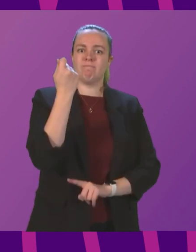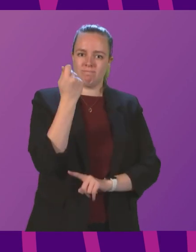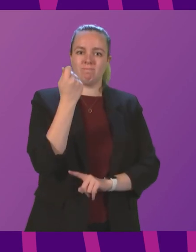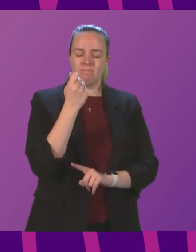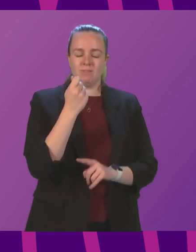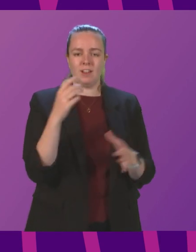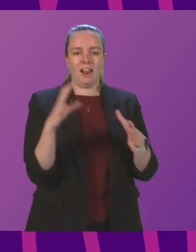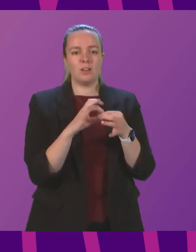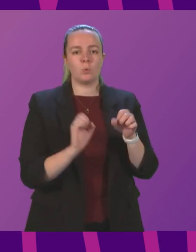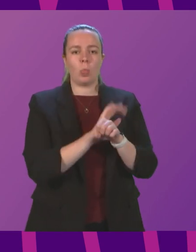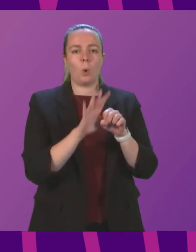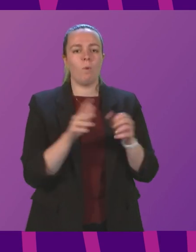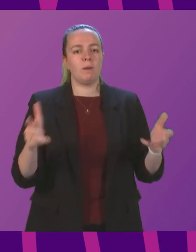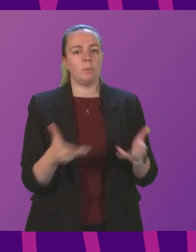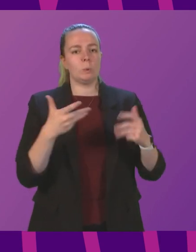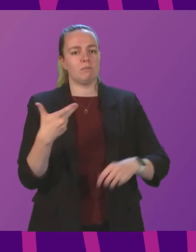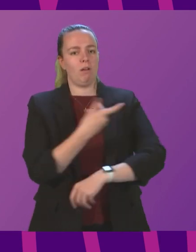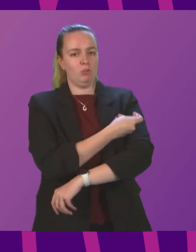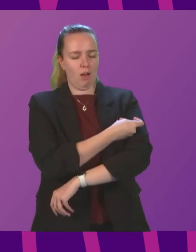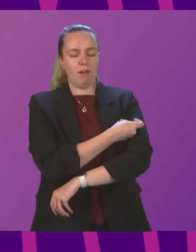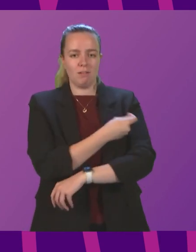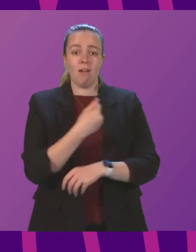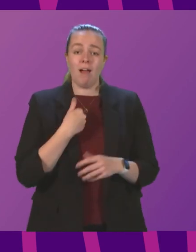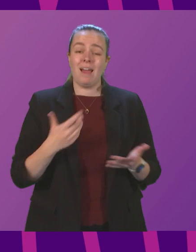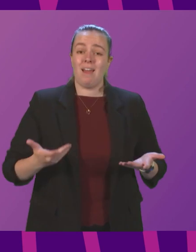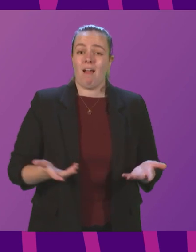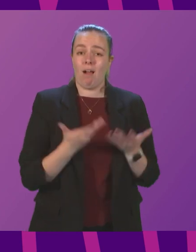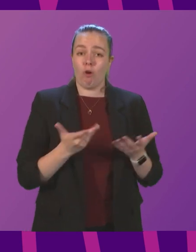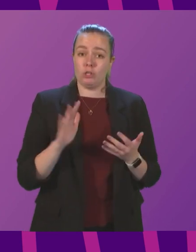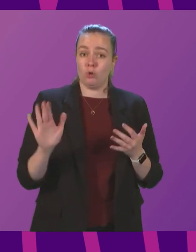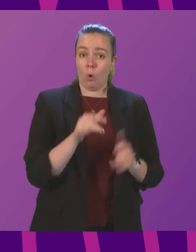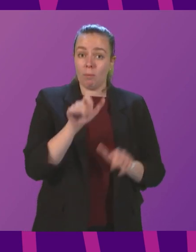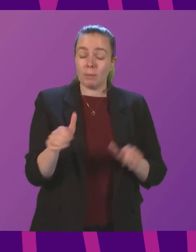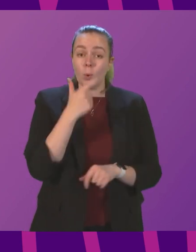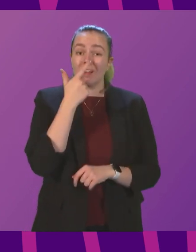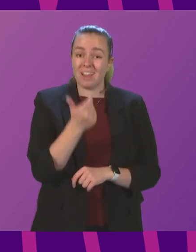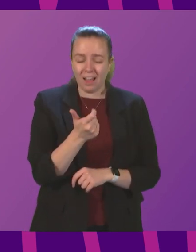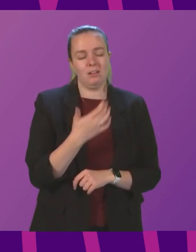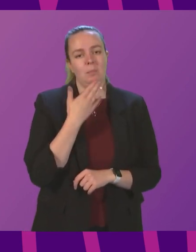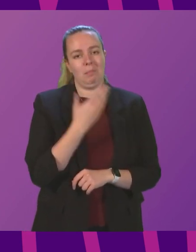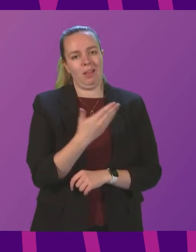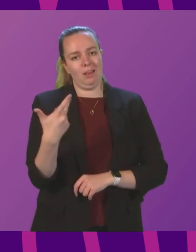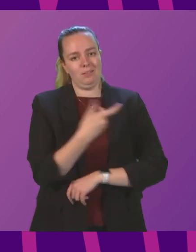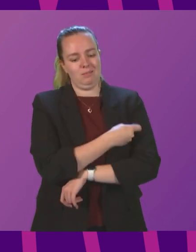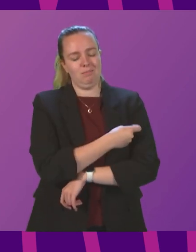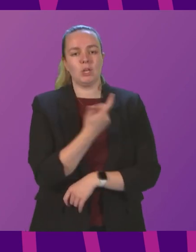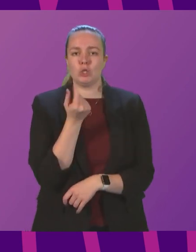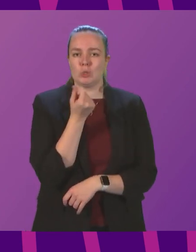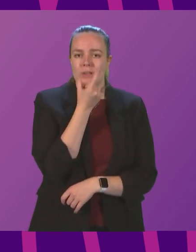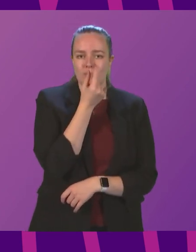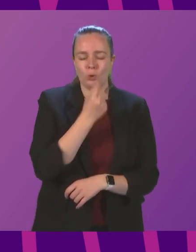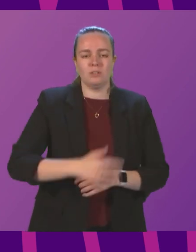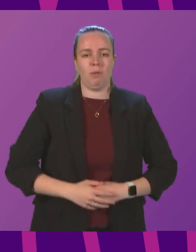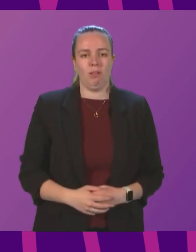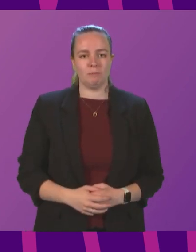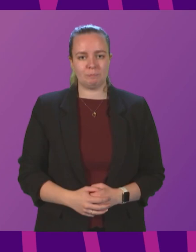of the COVID booster jag. And I would encourage everyone who is able to do so to take that up as soon as possible.